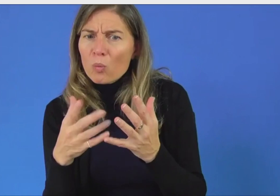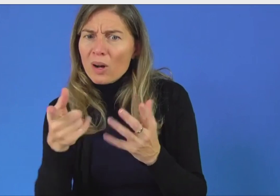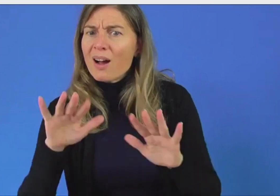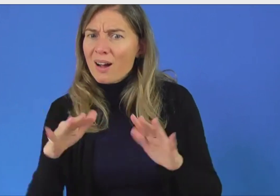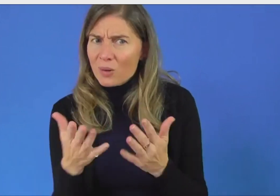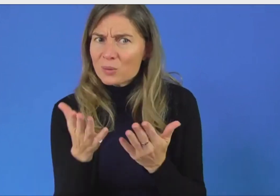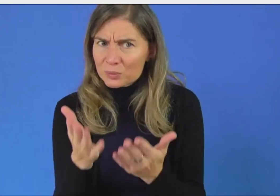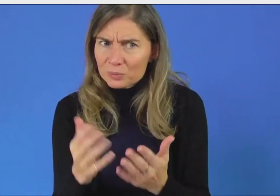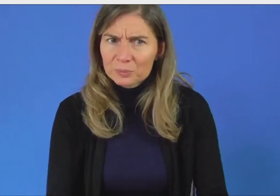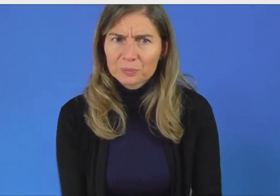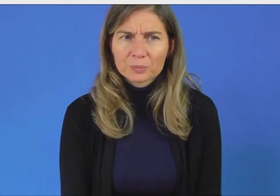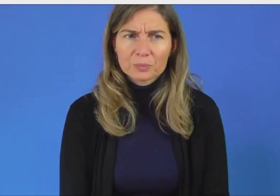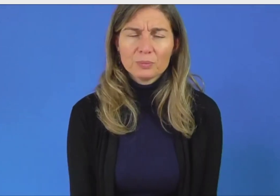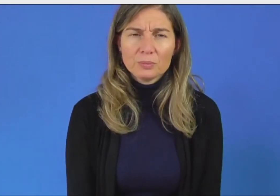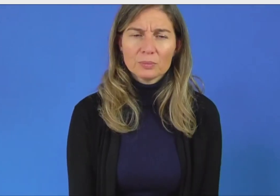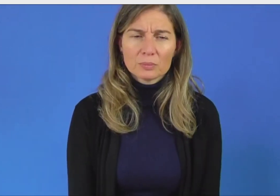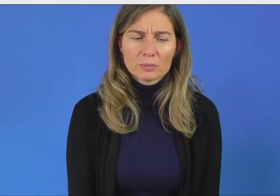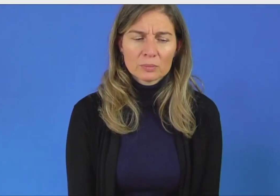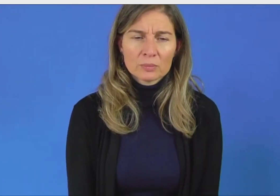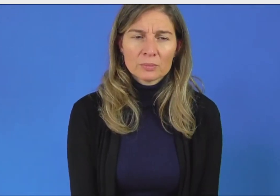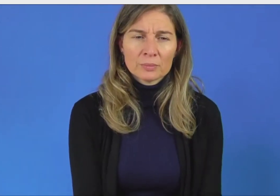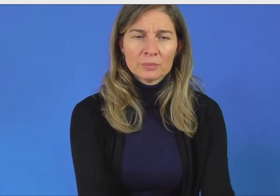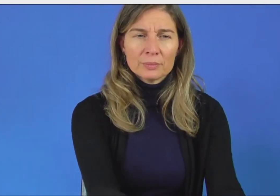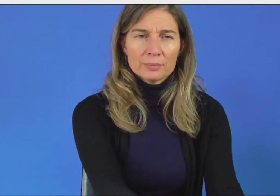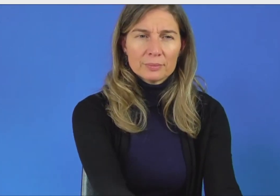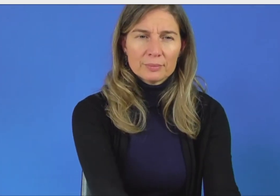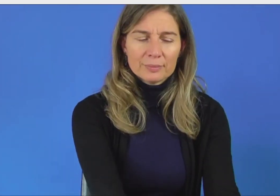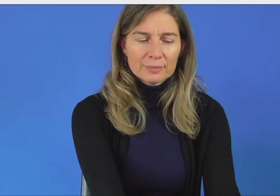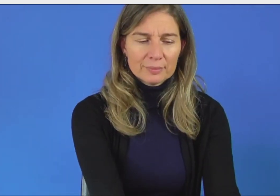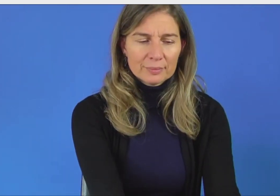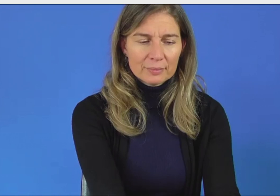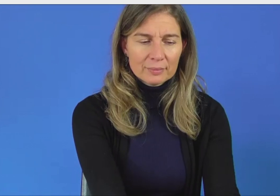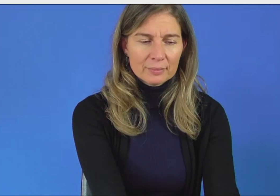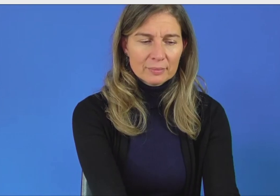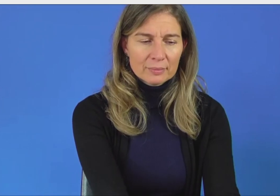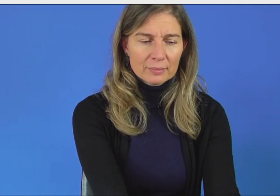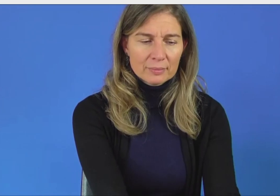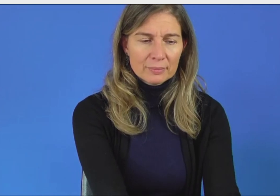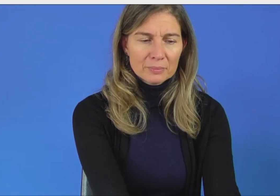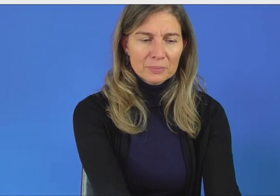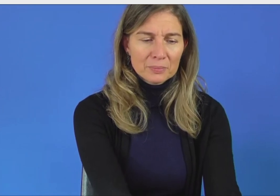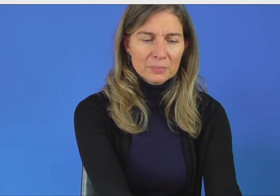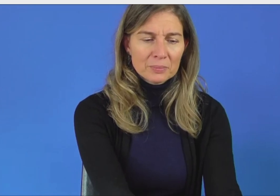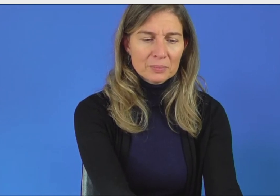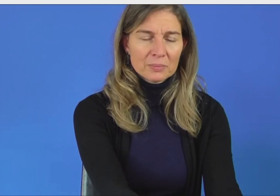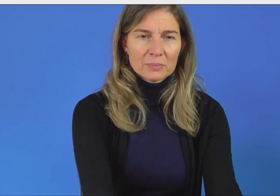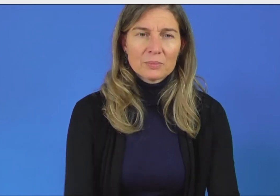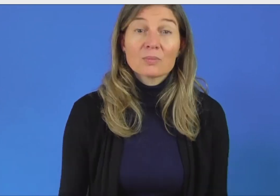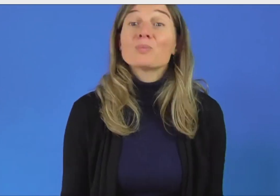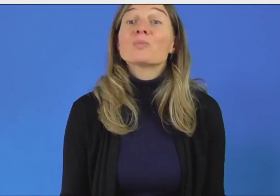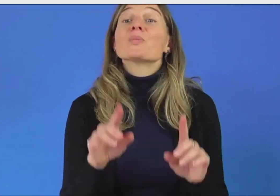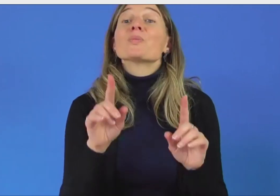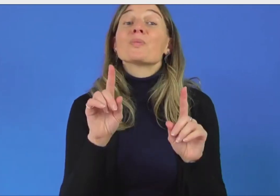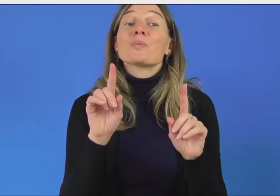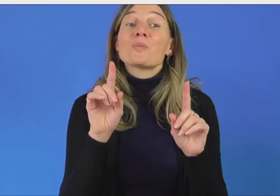Firstly, there are a couple of points I would like to make, but I would like to apologize that I don't have any slides. So I would like to